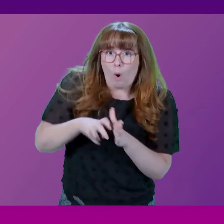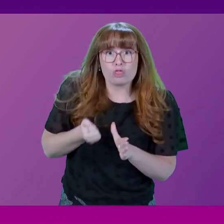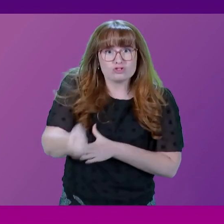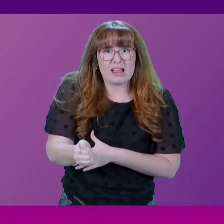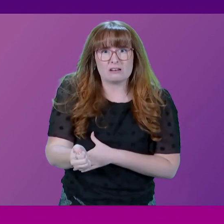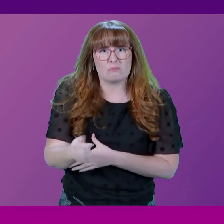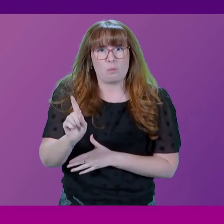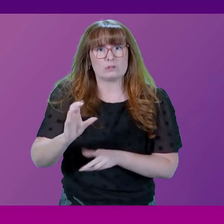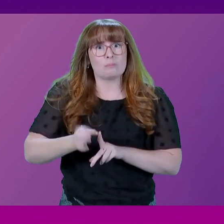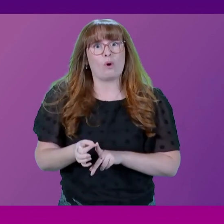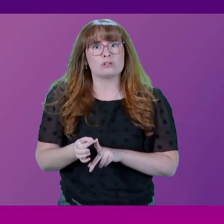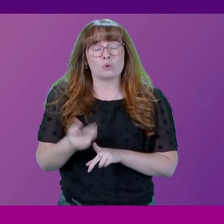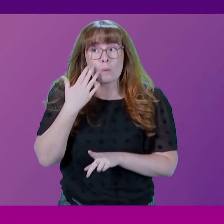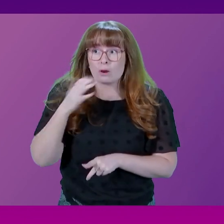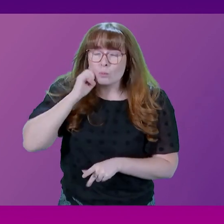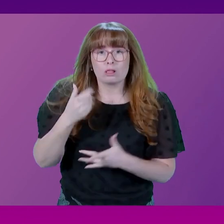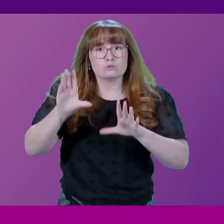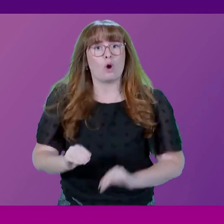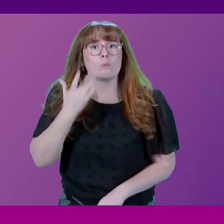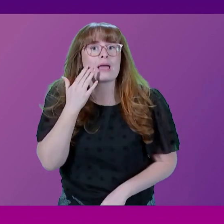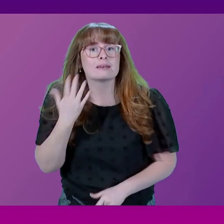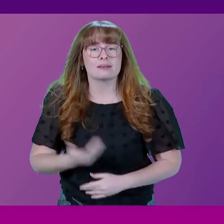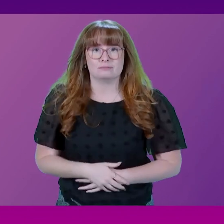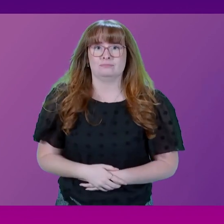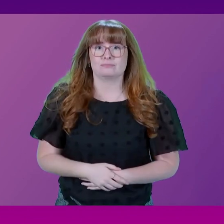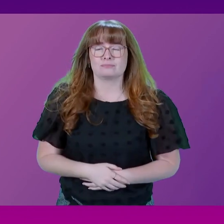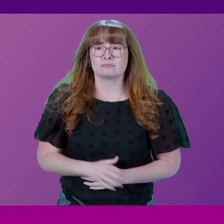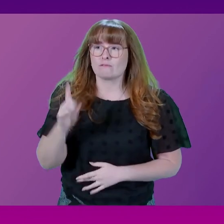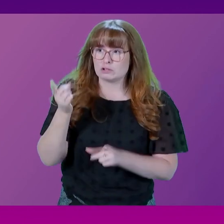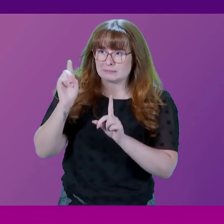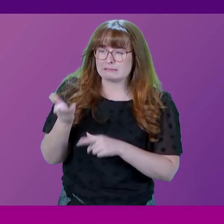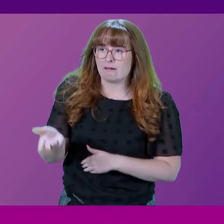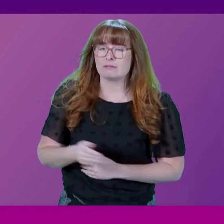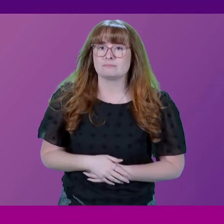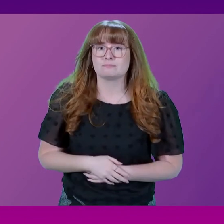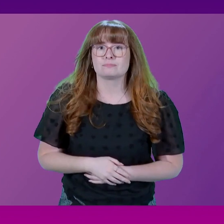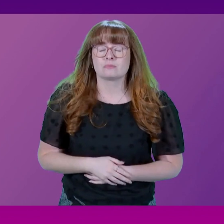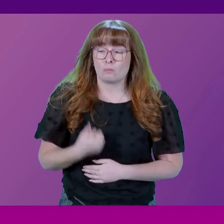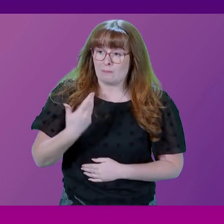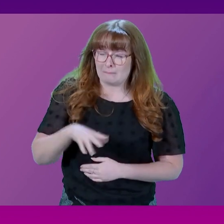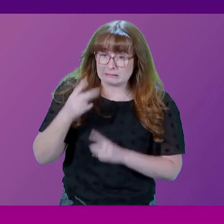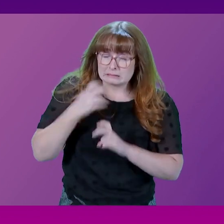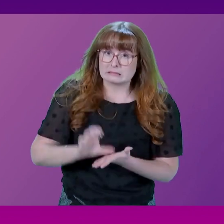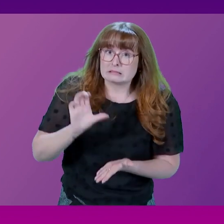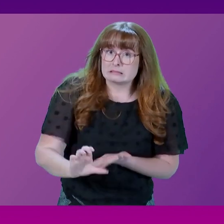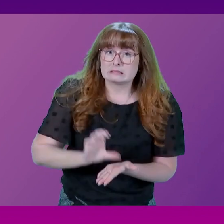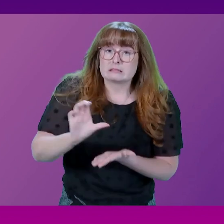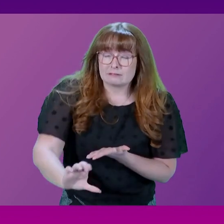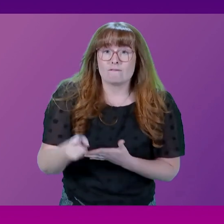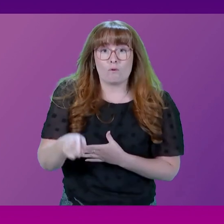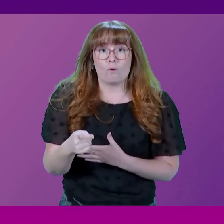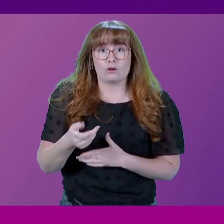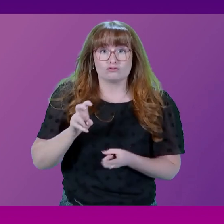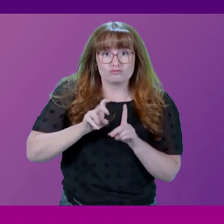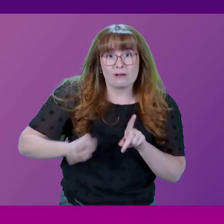So when is this finally going to be brought to an end? First Minister. Planning Officer, we have invested significantly in the rolling stock in Scotland